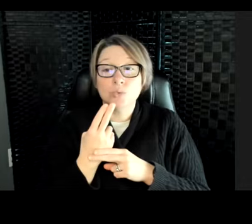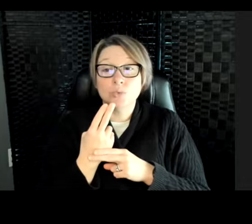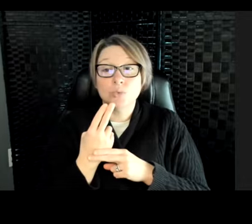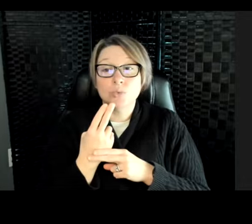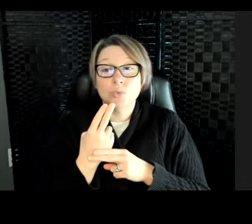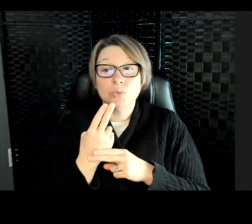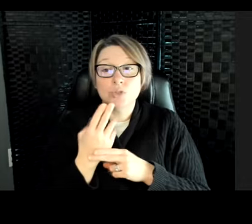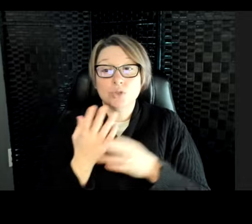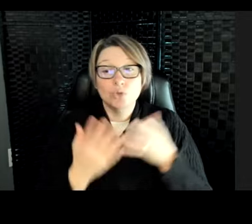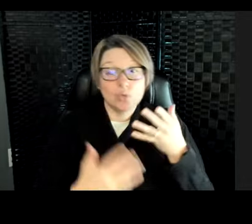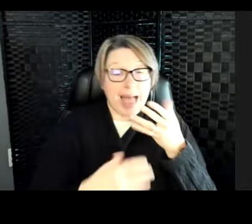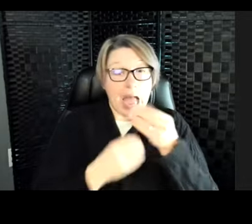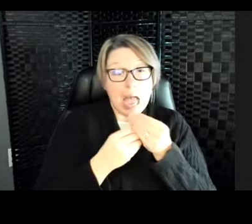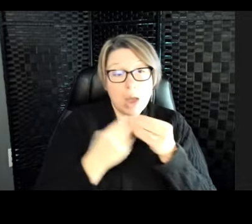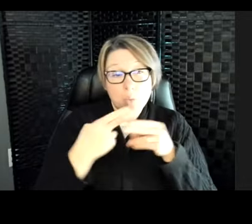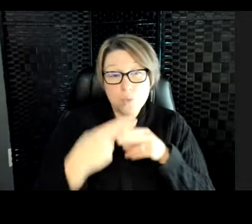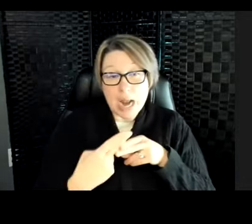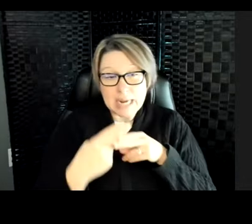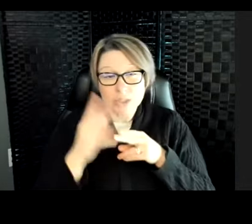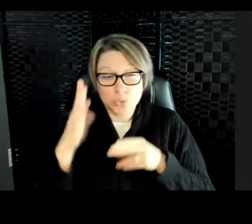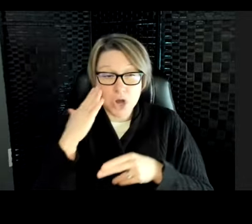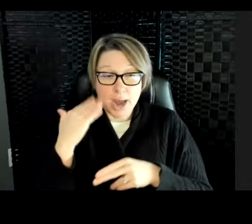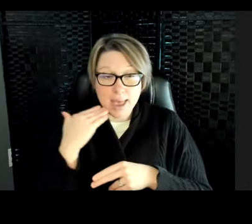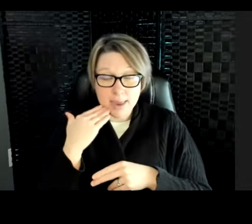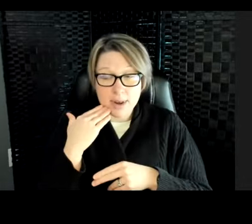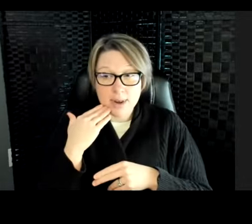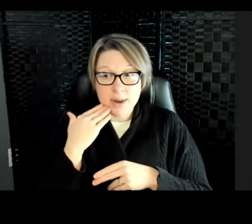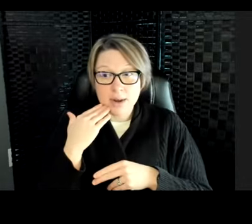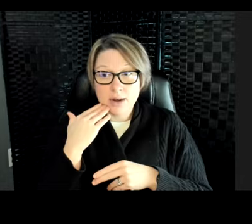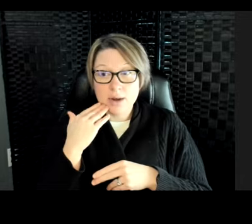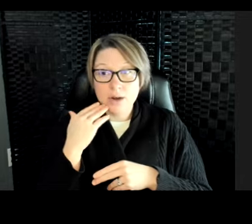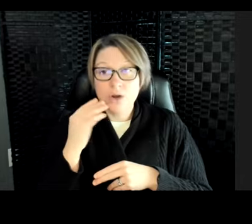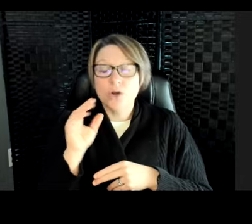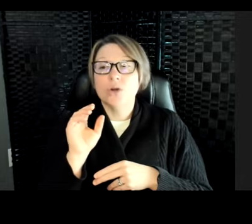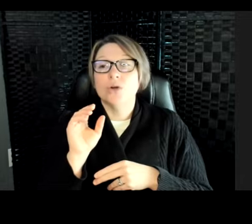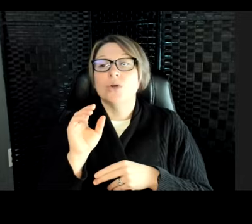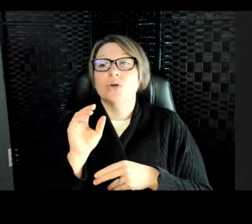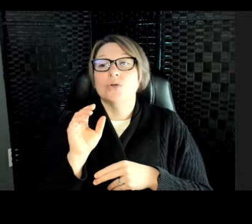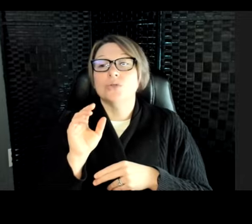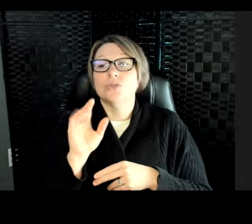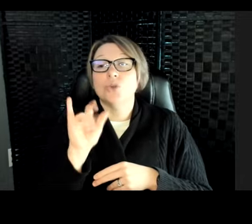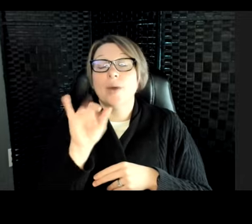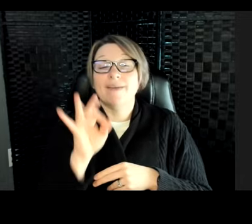some weight to their head so that when two male giraffes fight,